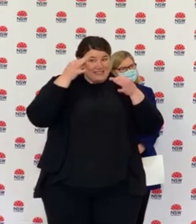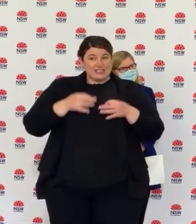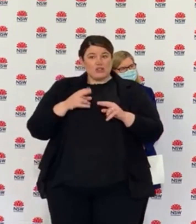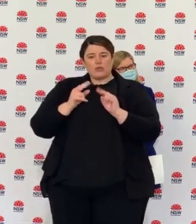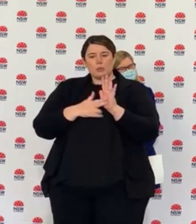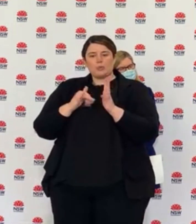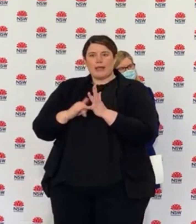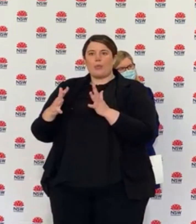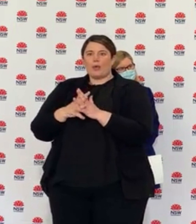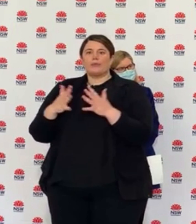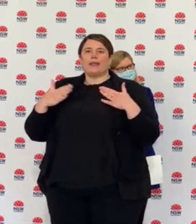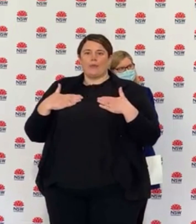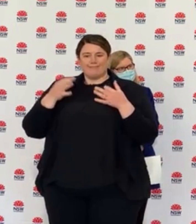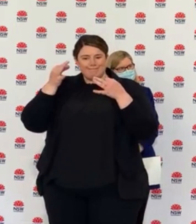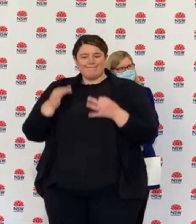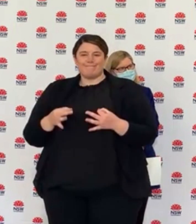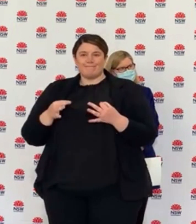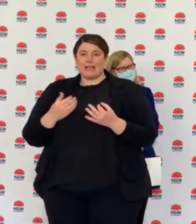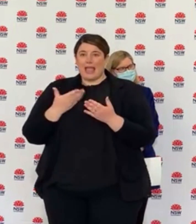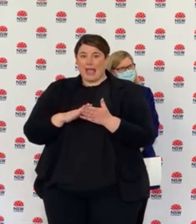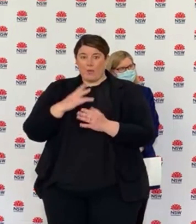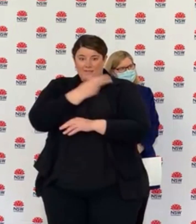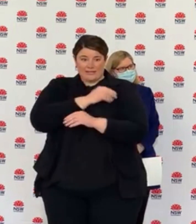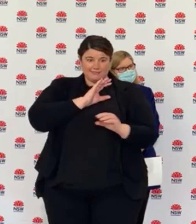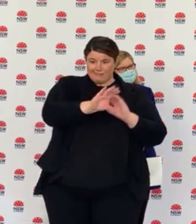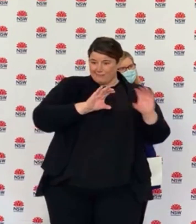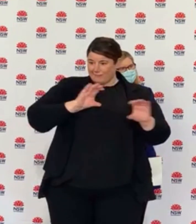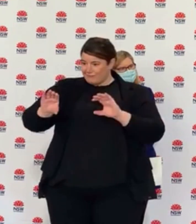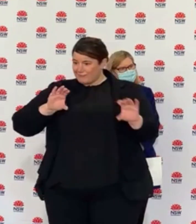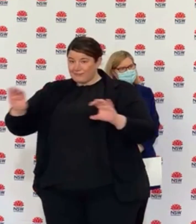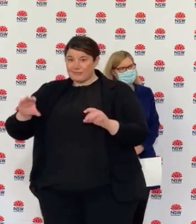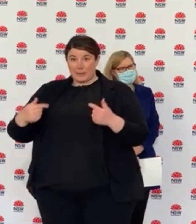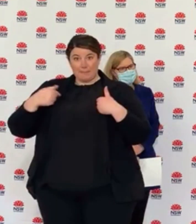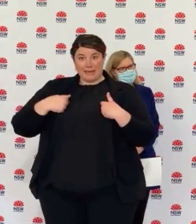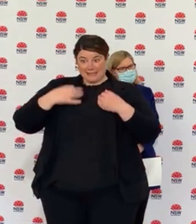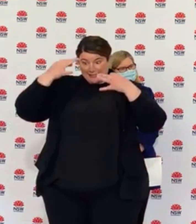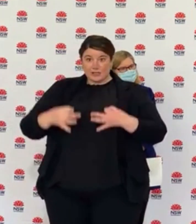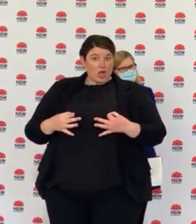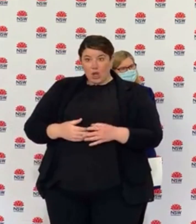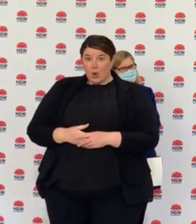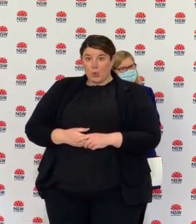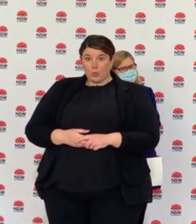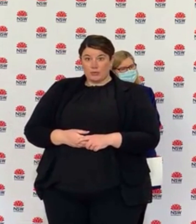how how the vaccines are allocated is not a decision that someone like myself would take.